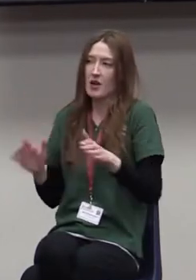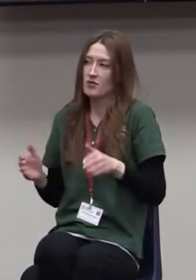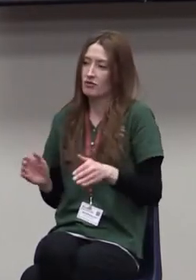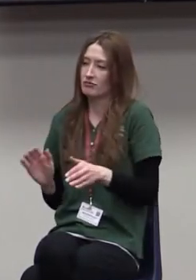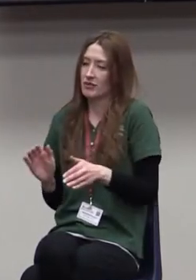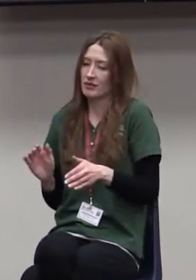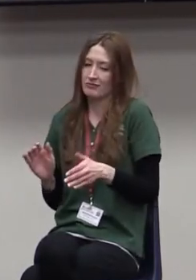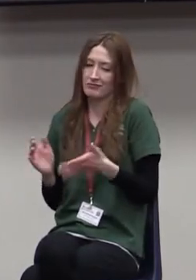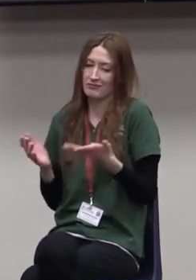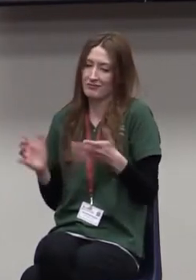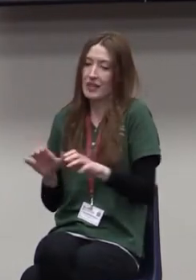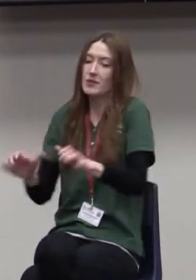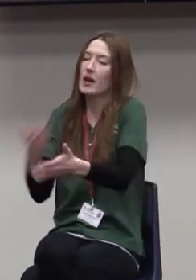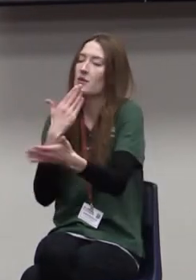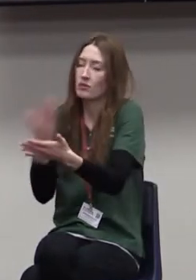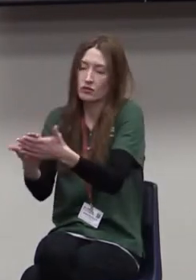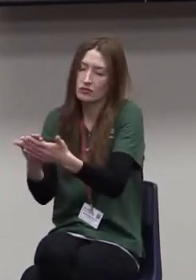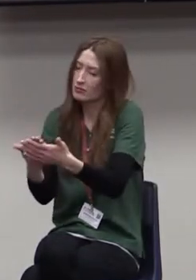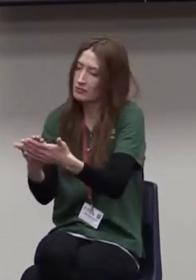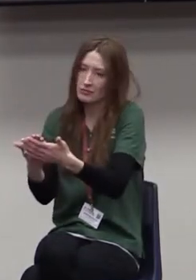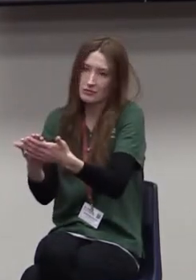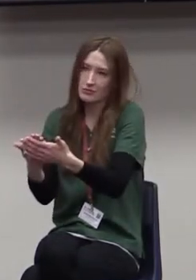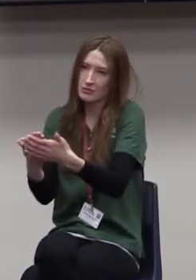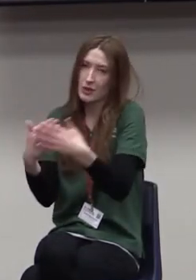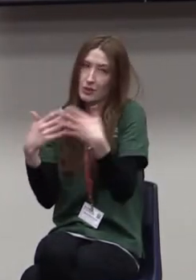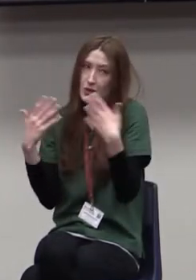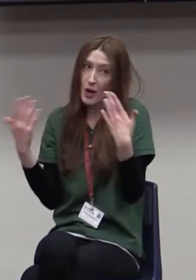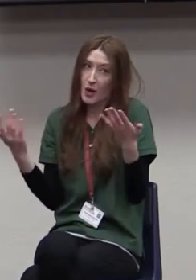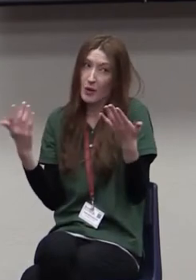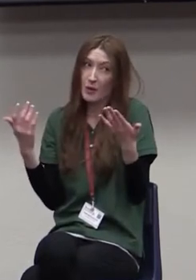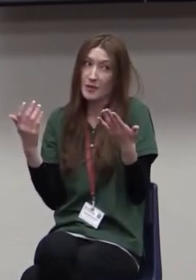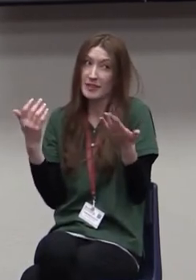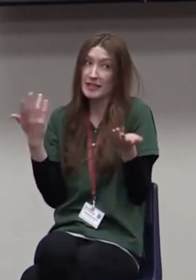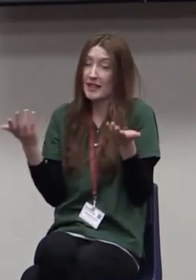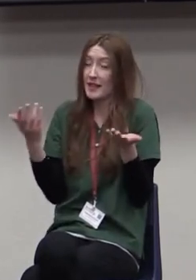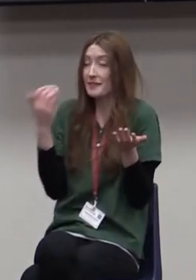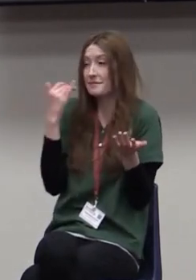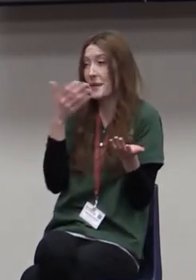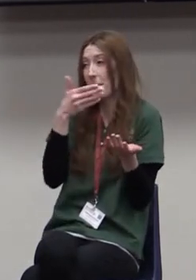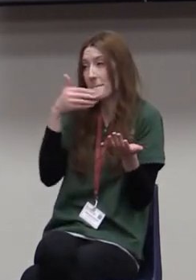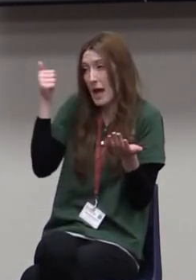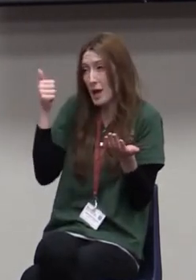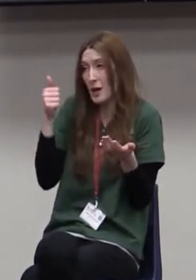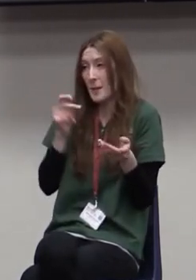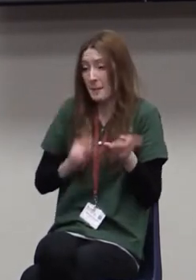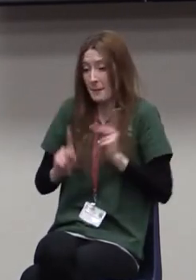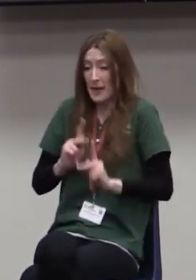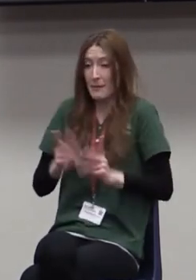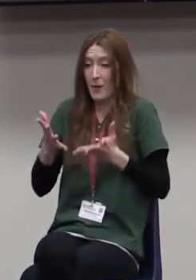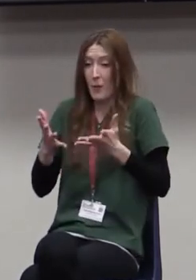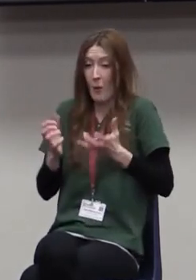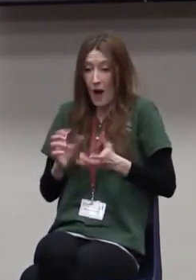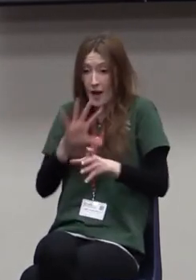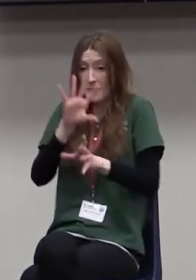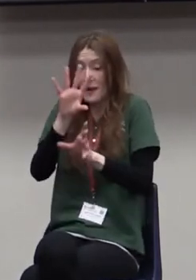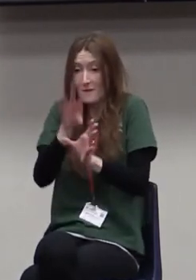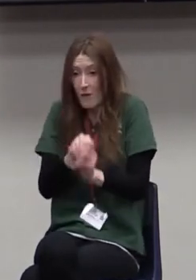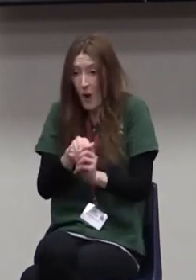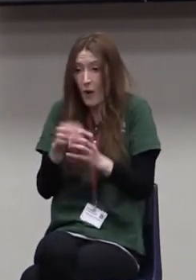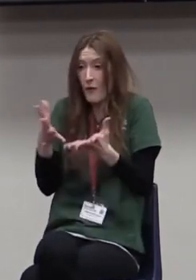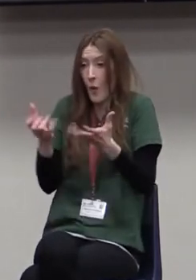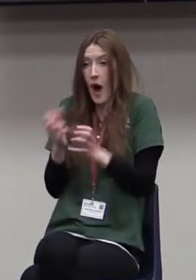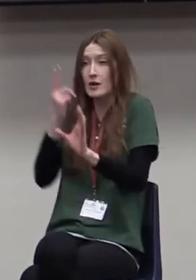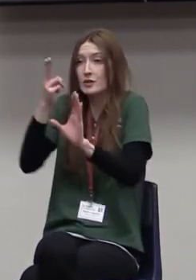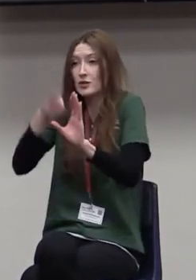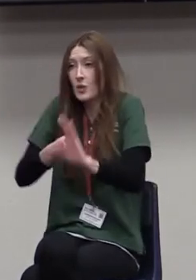And none of which are good. And so wouldn't it be better if we plugged people into the areas that they're excited about, they want to be involved in, they're passionate